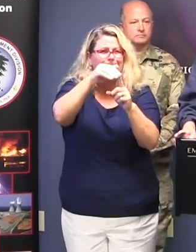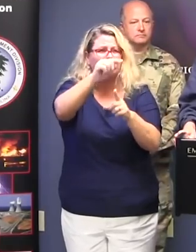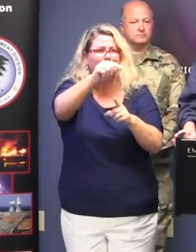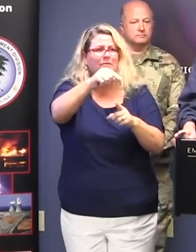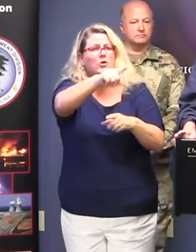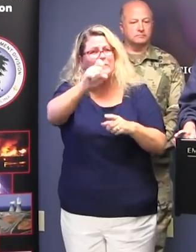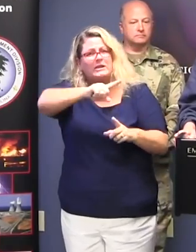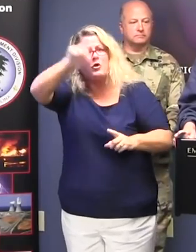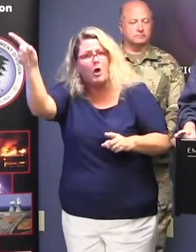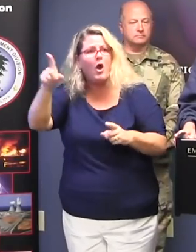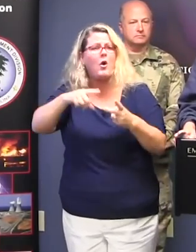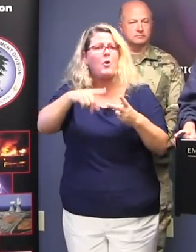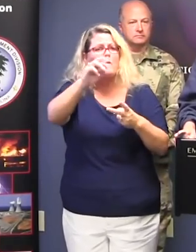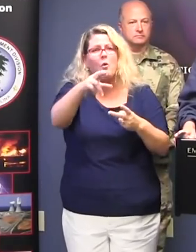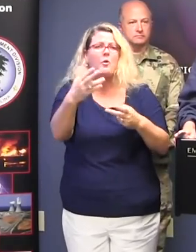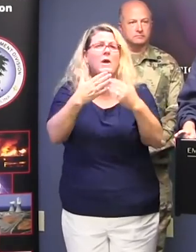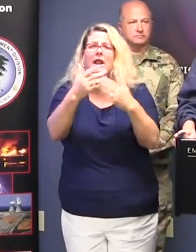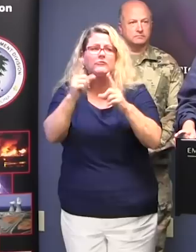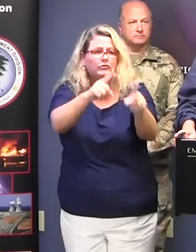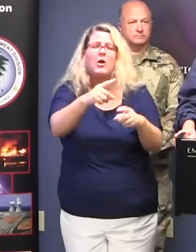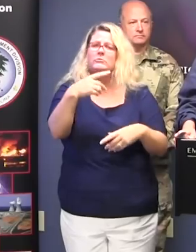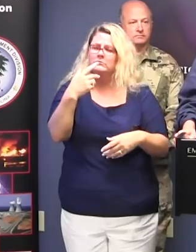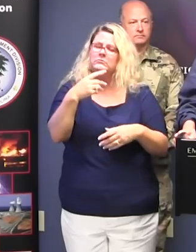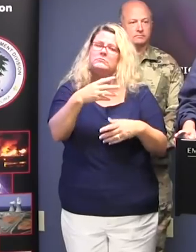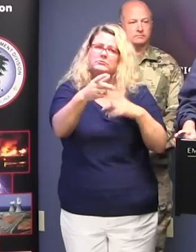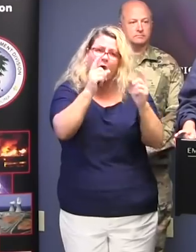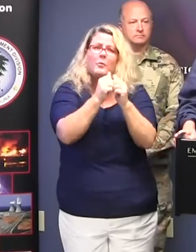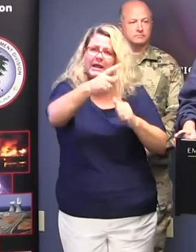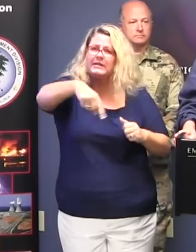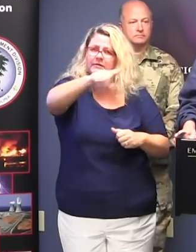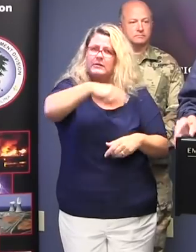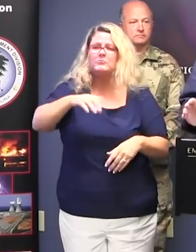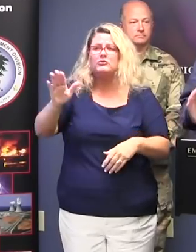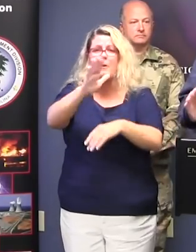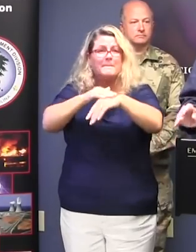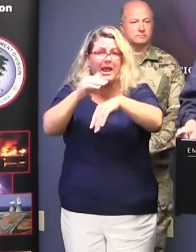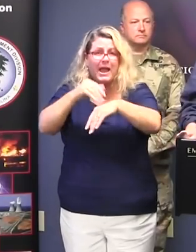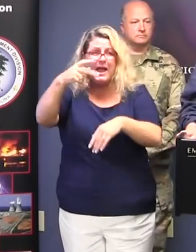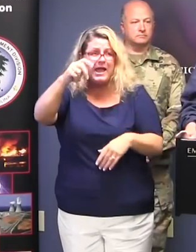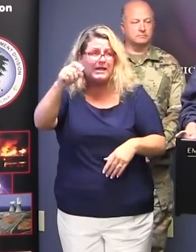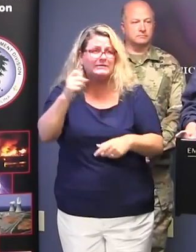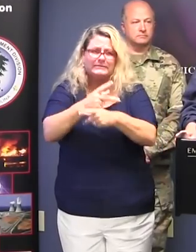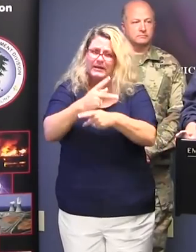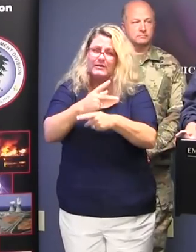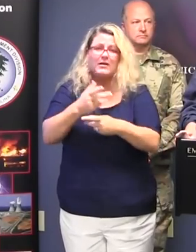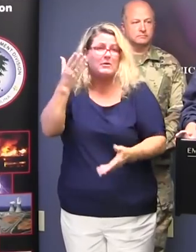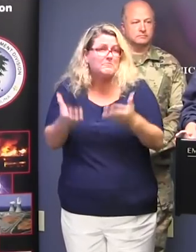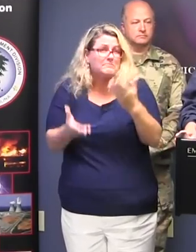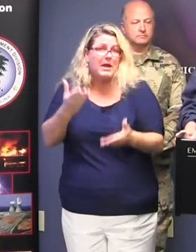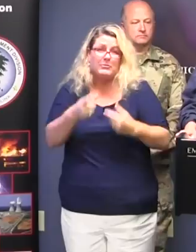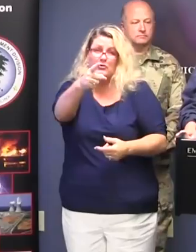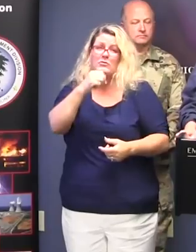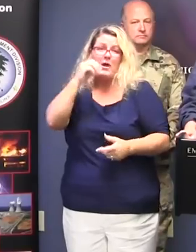go, tell them, take care of your pets. Be sure to lock things up because you may not be coming home for several